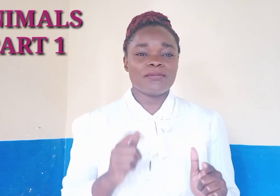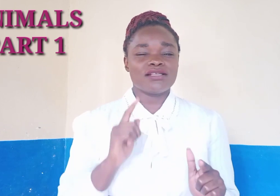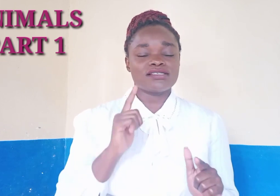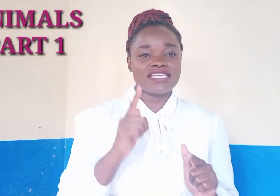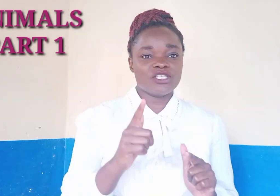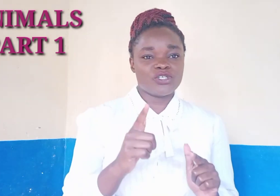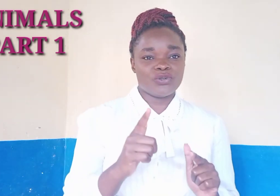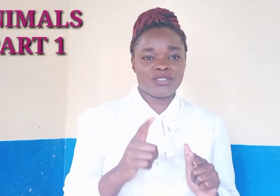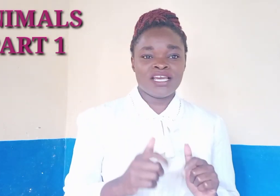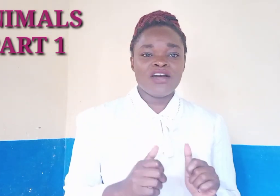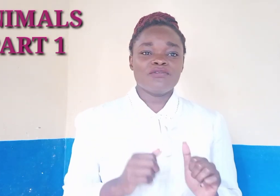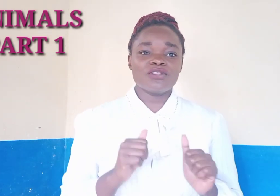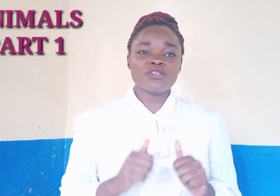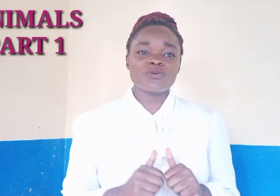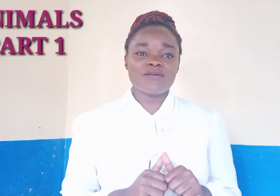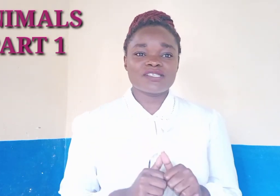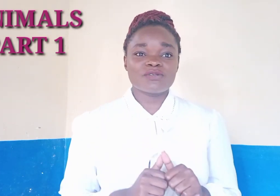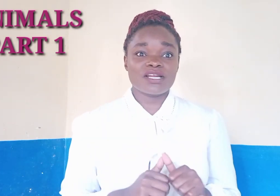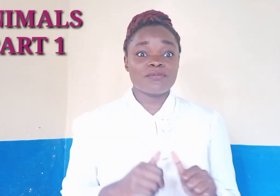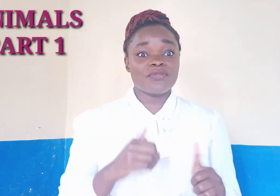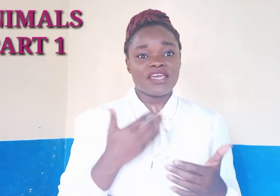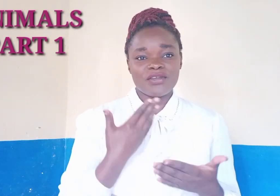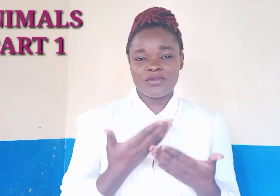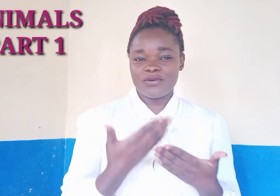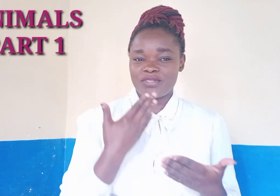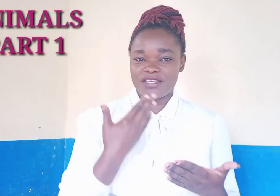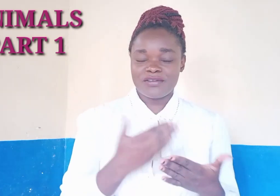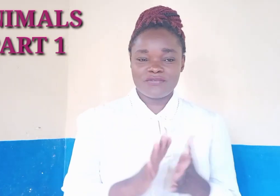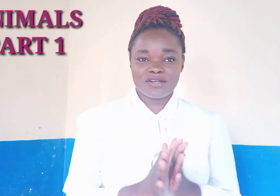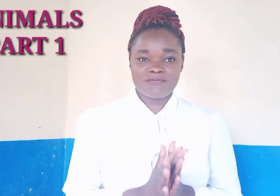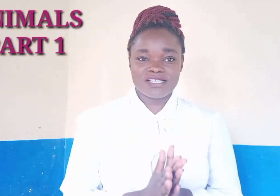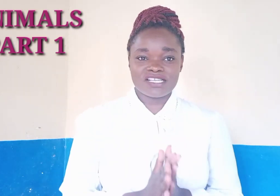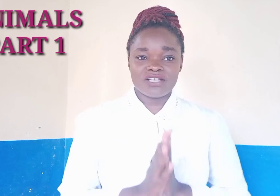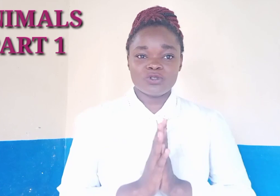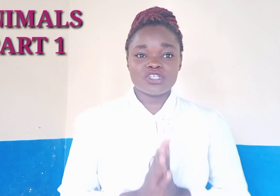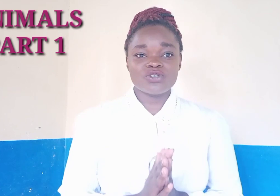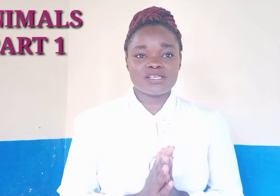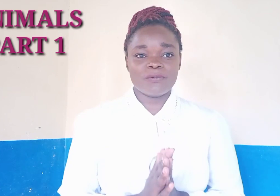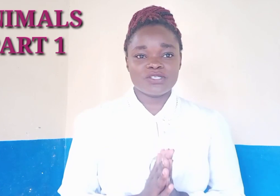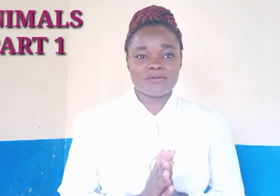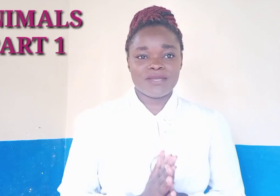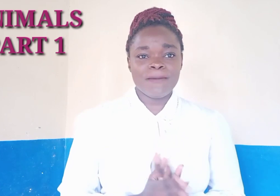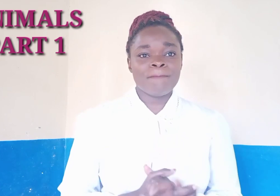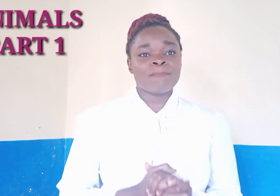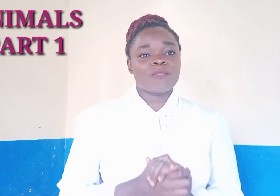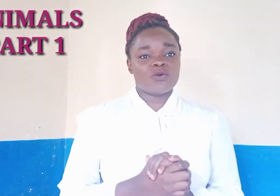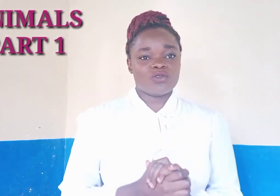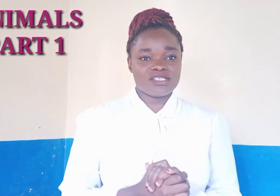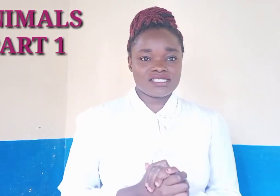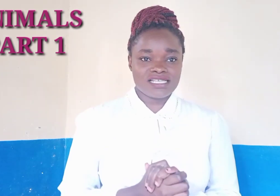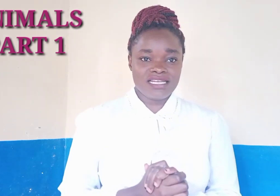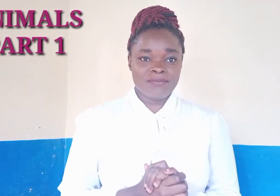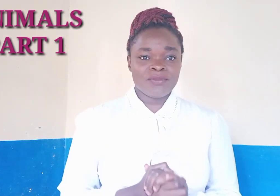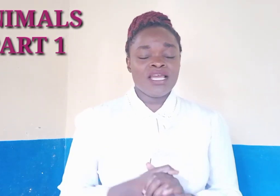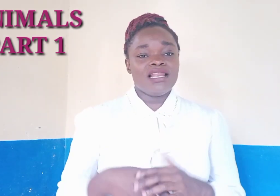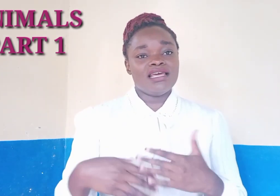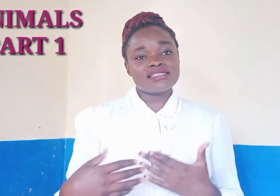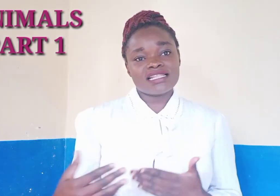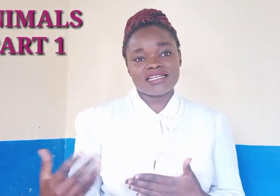and stay tuned for those who have subscribed thank you thank you very much and continue supporting me through this journey let's learn